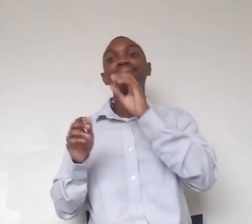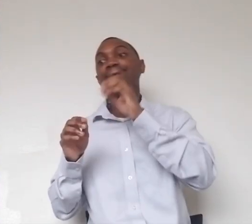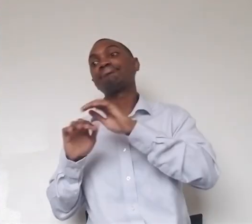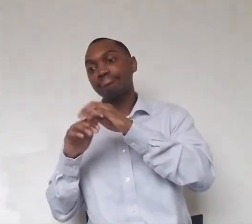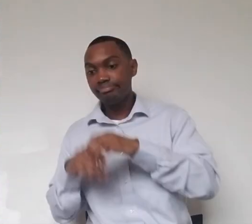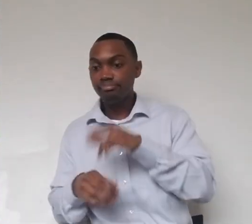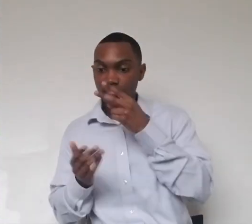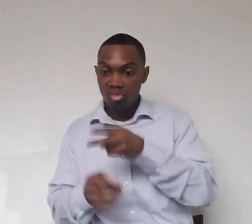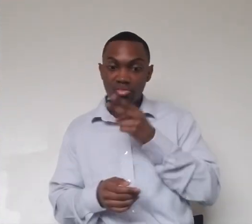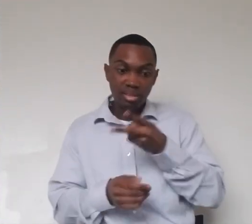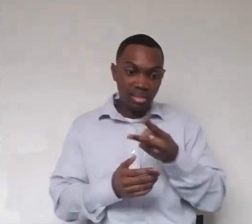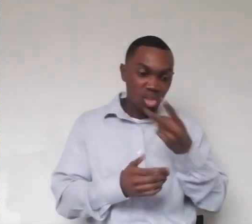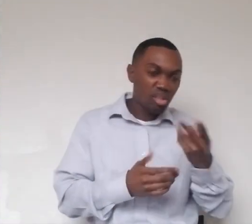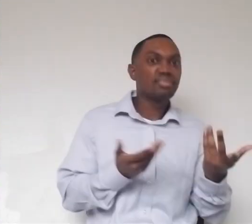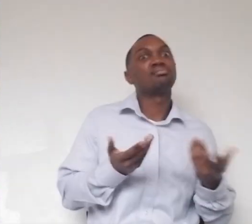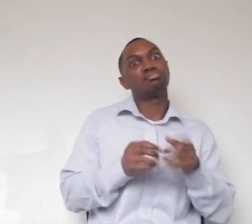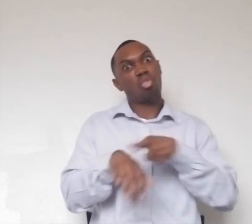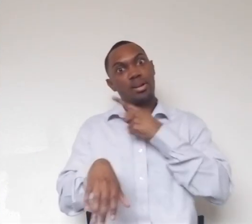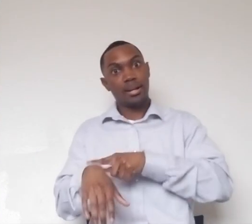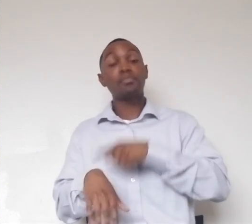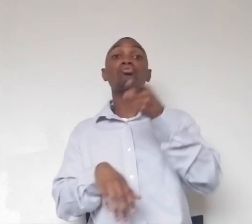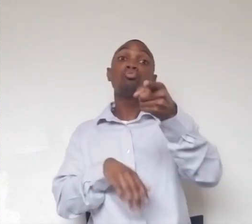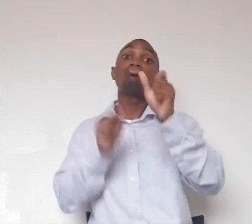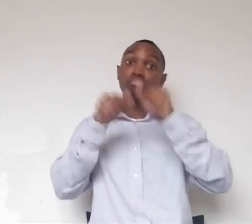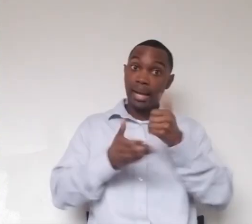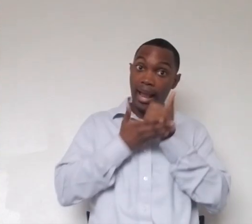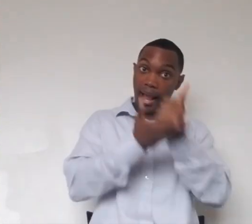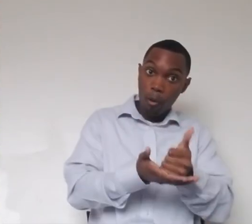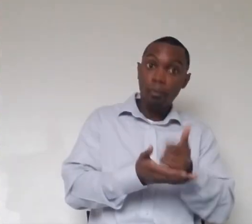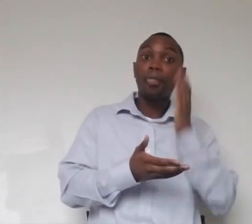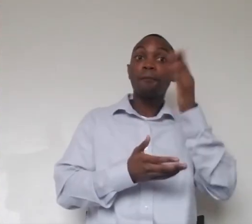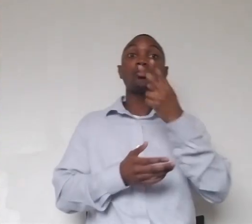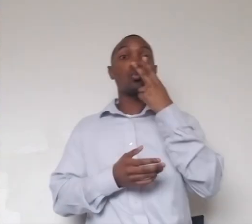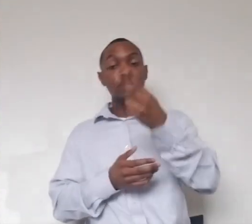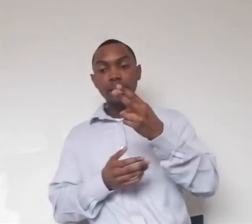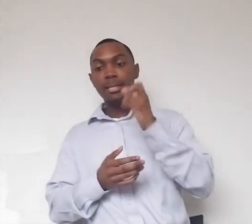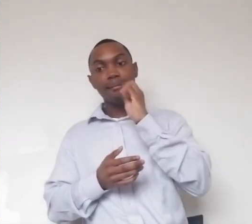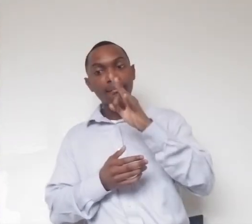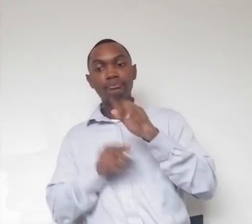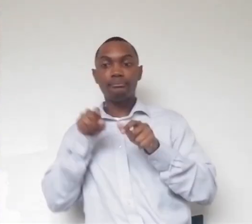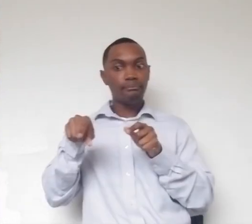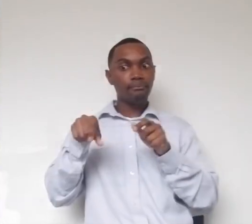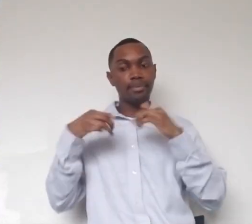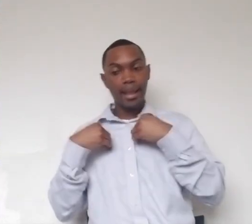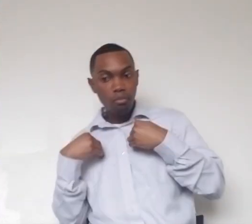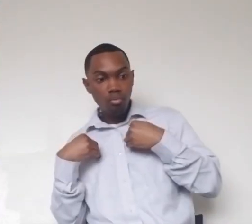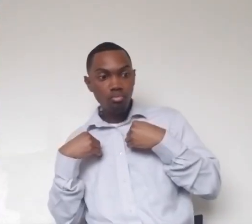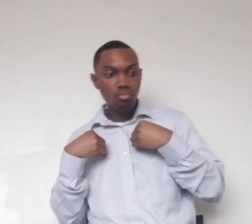can help them sort through those images and you're basically going to identify whether or not there's an animal in that picture. So you kind of swipe left for no, no,